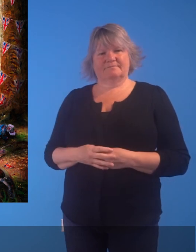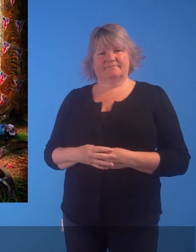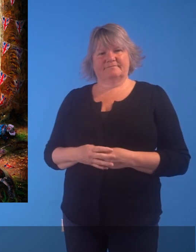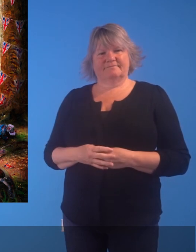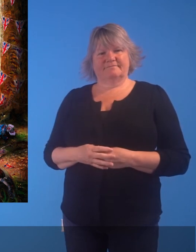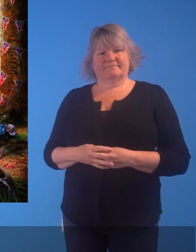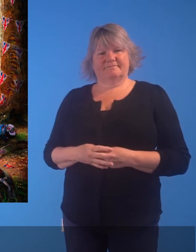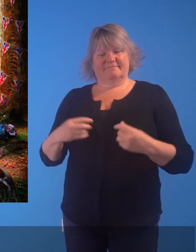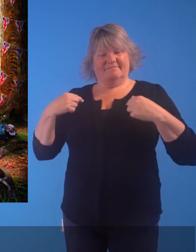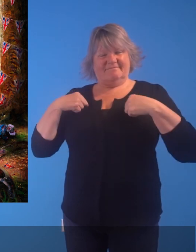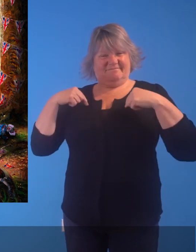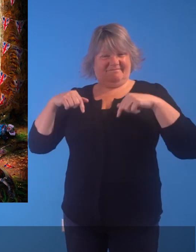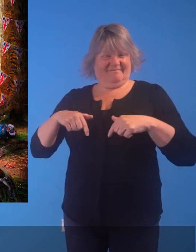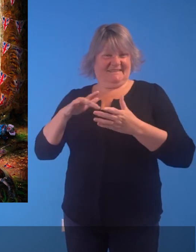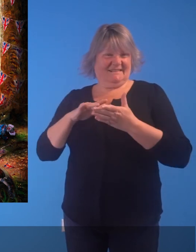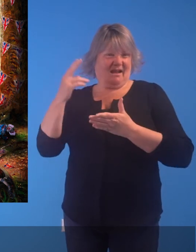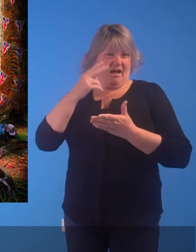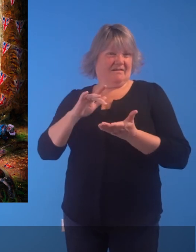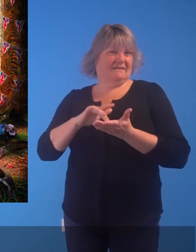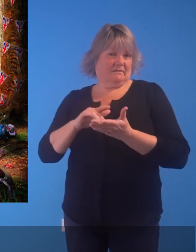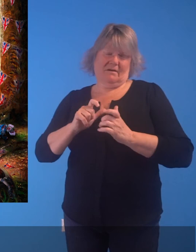The city continues to add to its art collection.